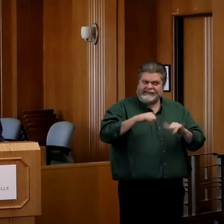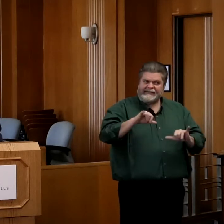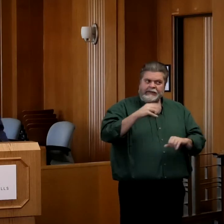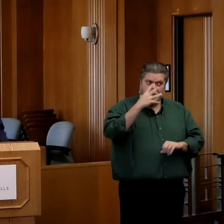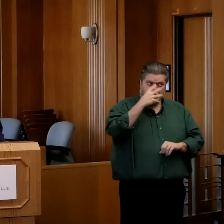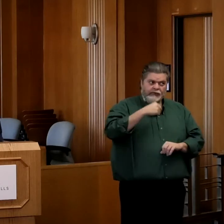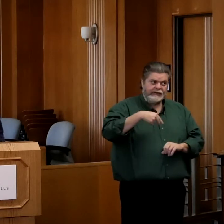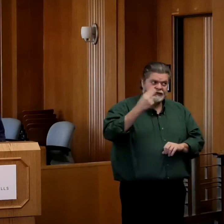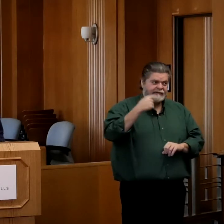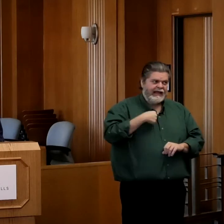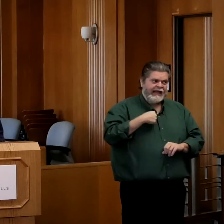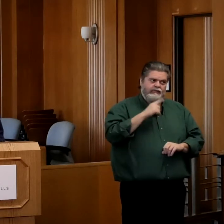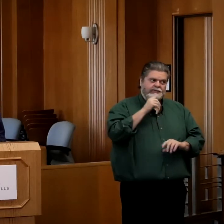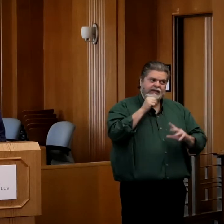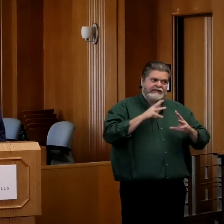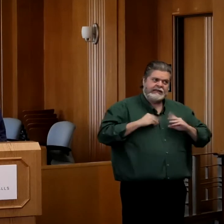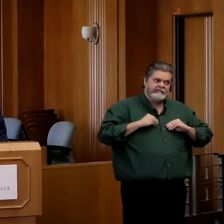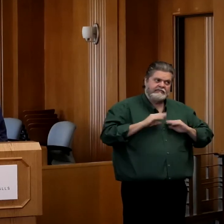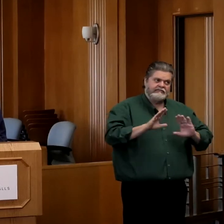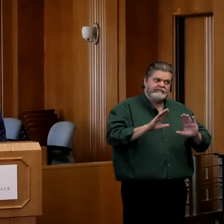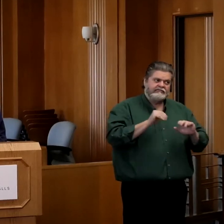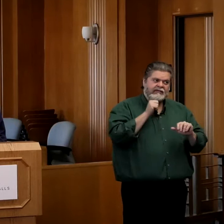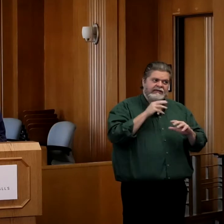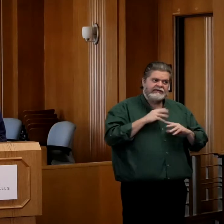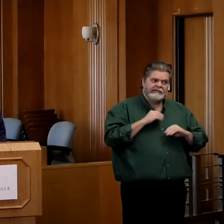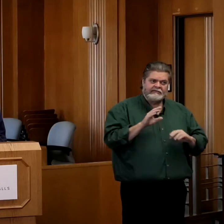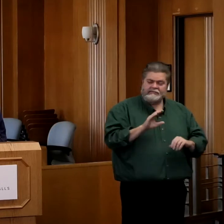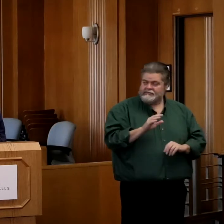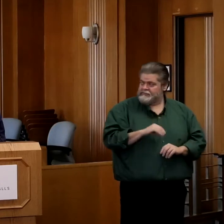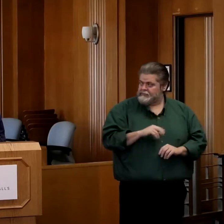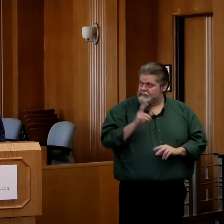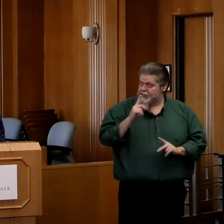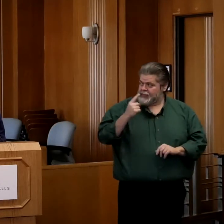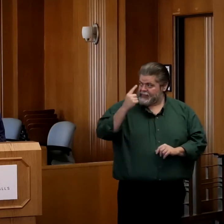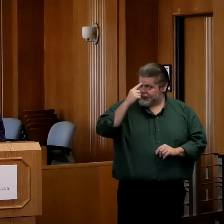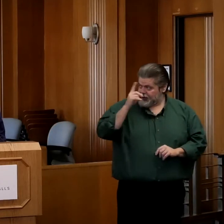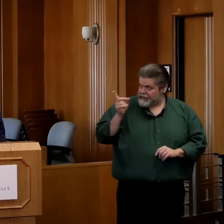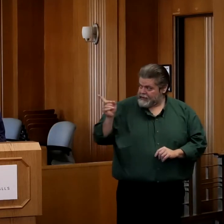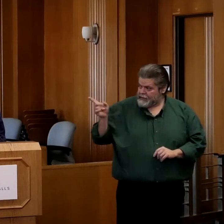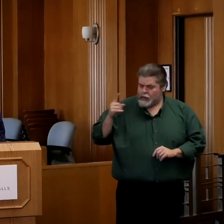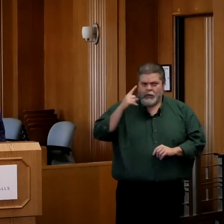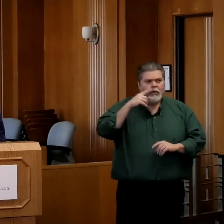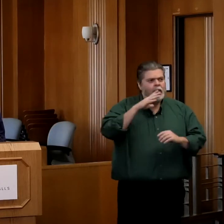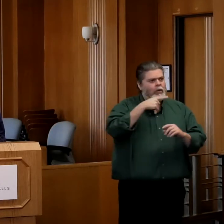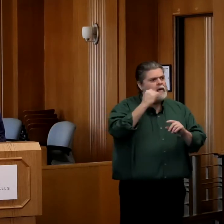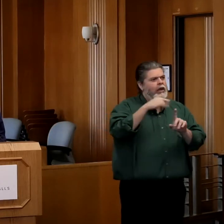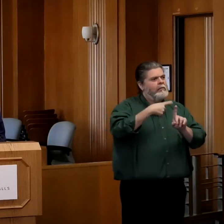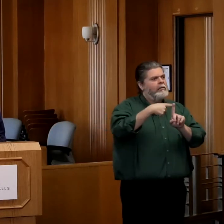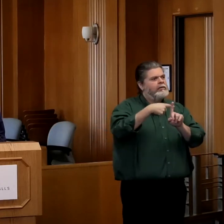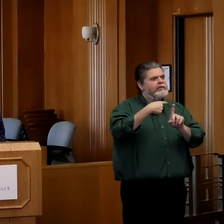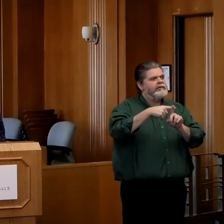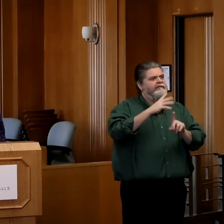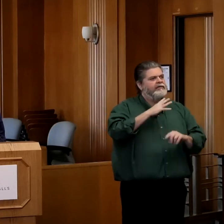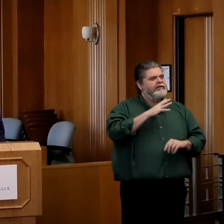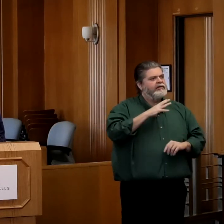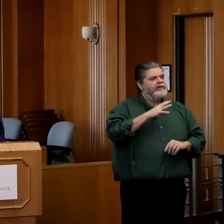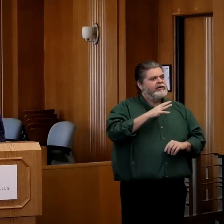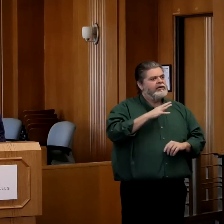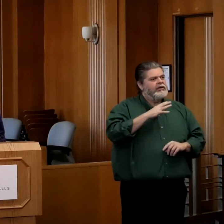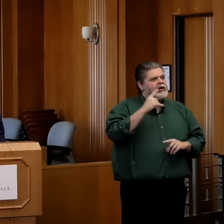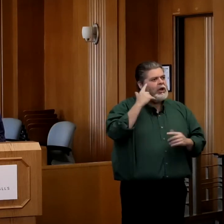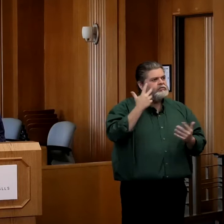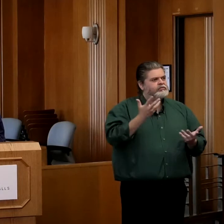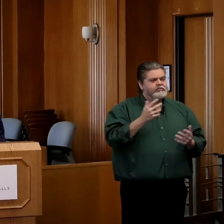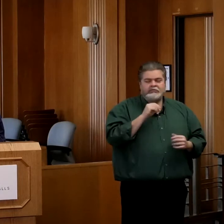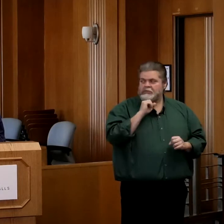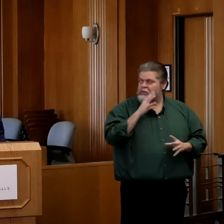almost unacceptable, I would say. So when people see this, I think they get a little bit of comfort. But it's